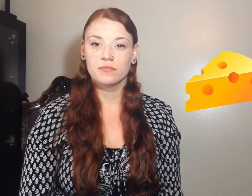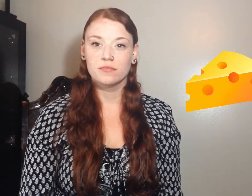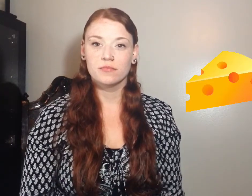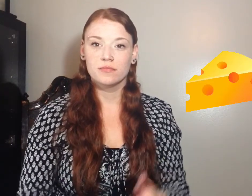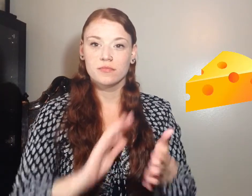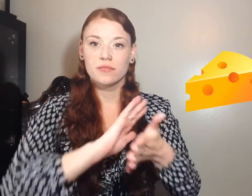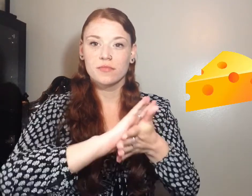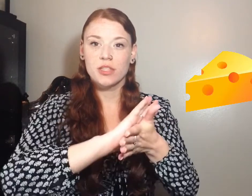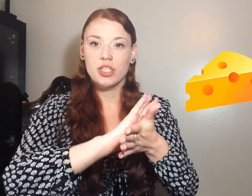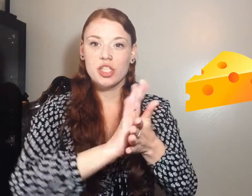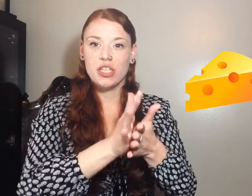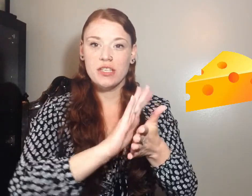Cheese.